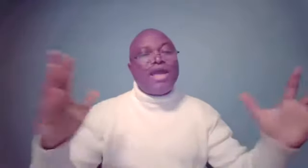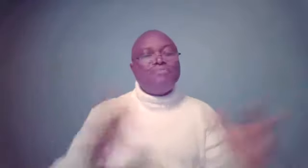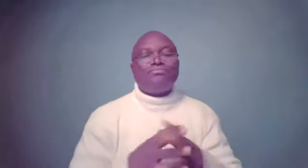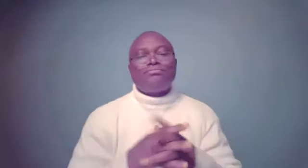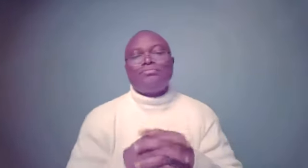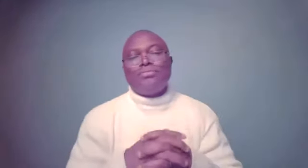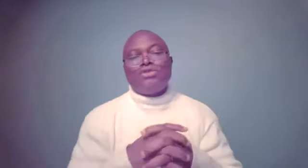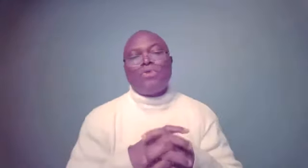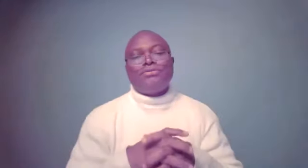day, guess what?